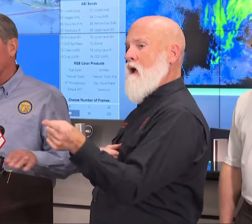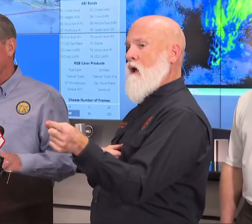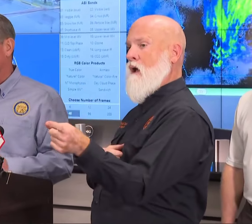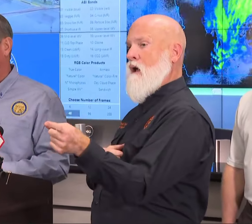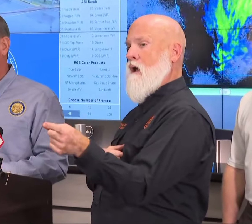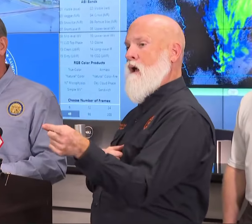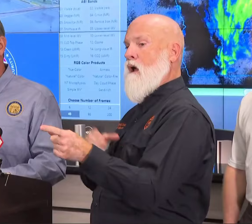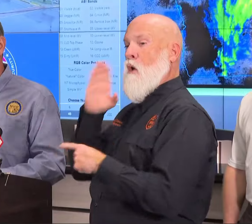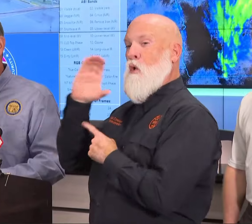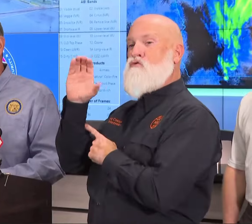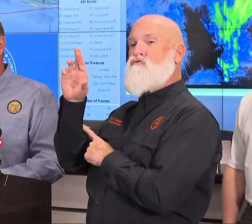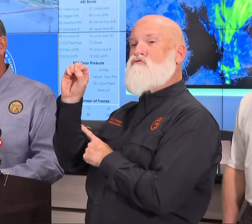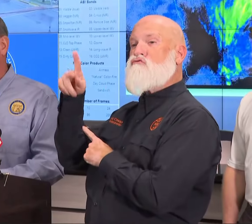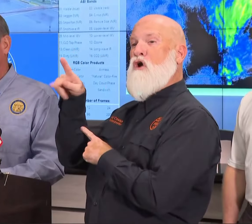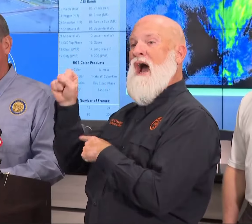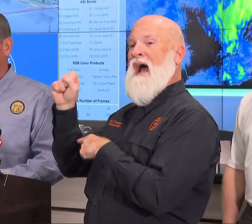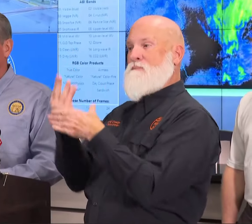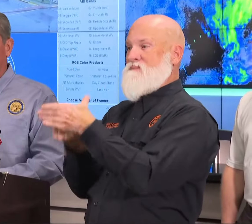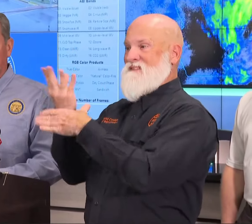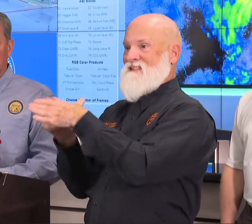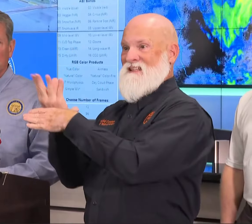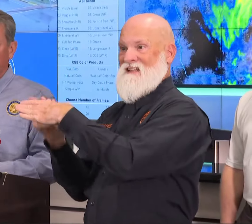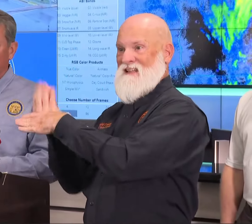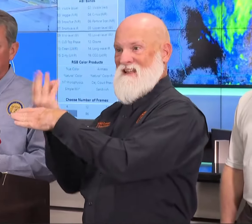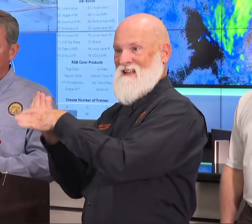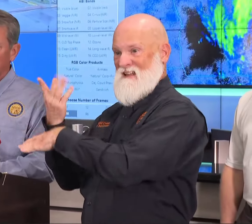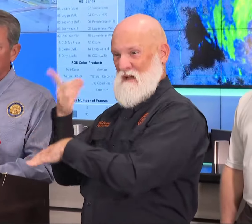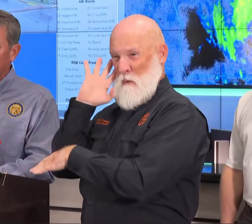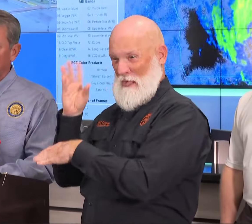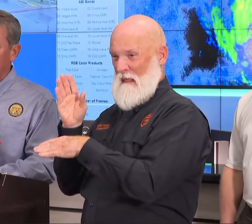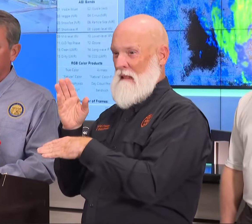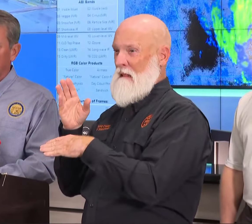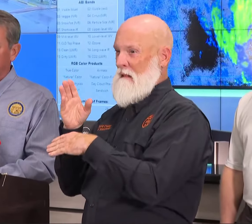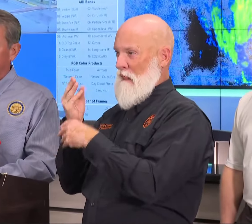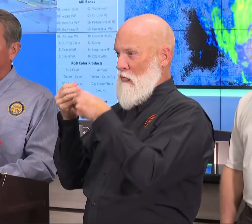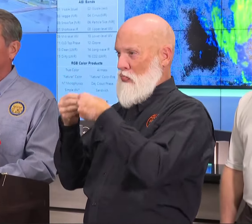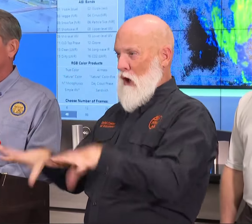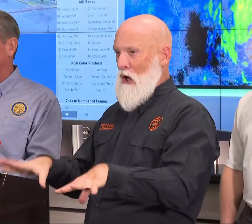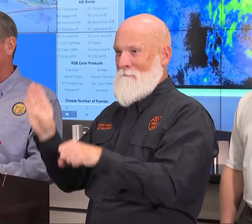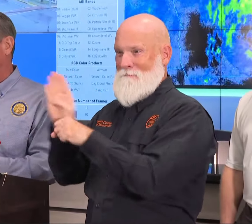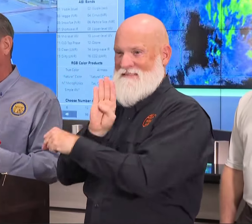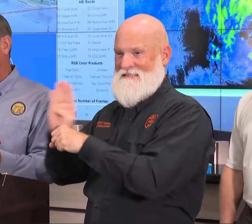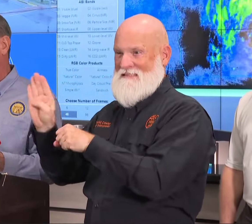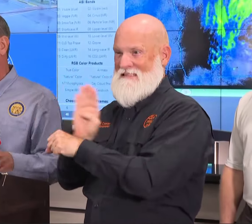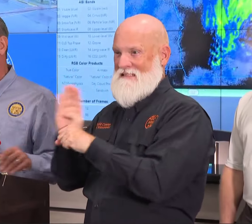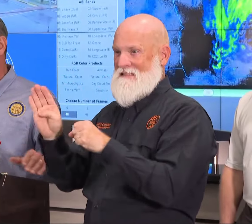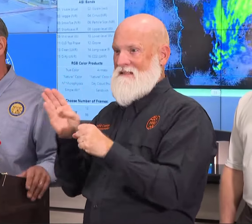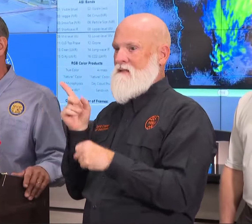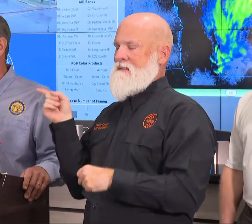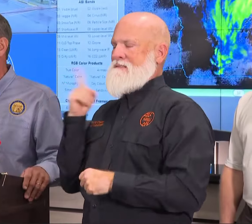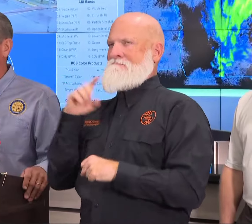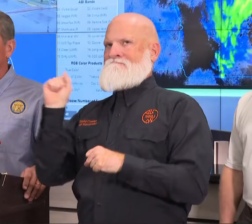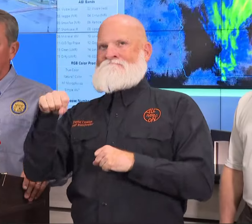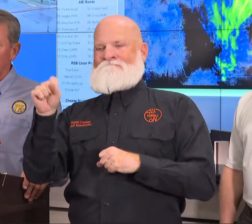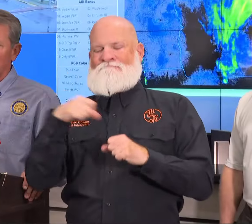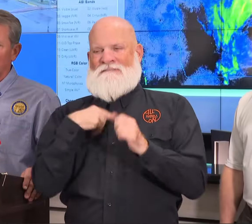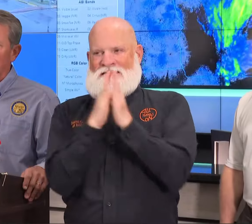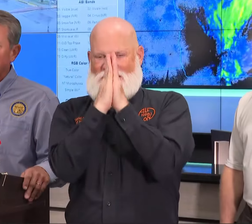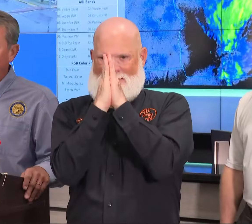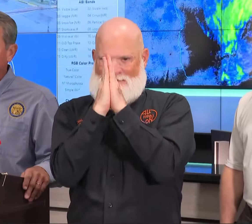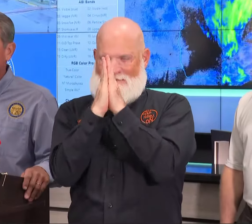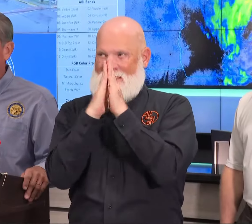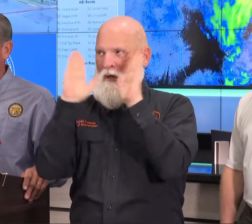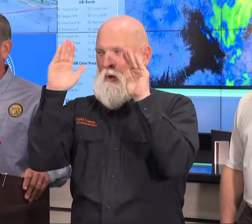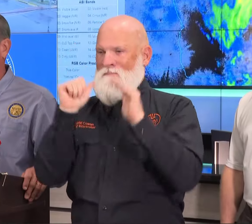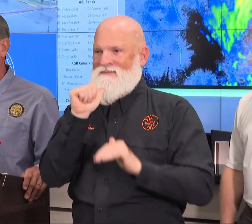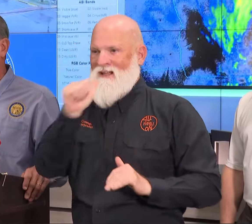point? No, no way to tell. I we're just keeping our fingers crossed right now. I mean, it's just going to depend on what area they are, how much rain they've